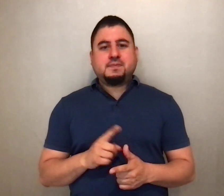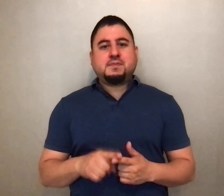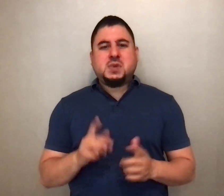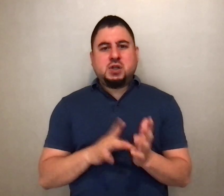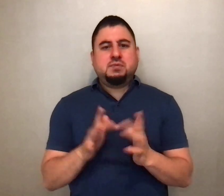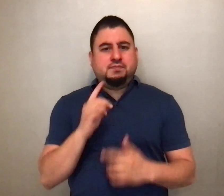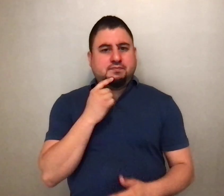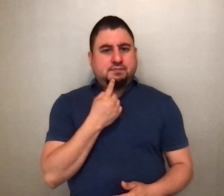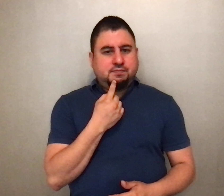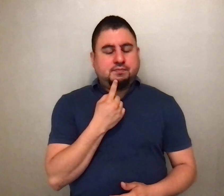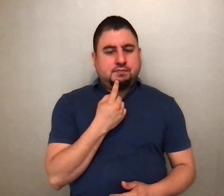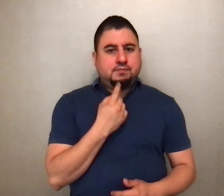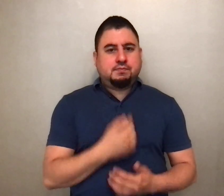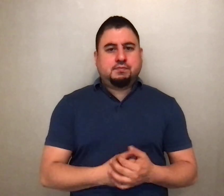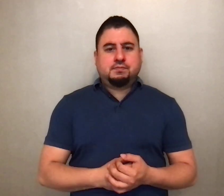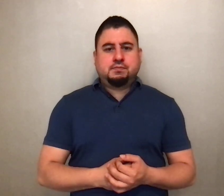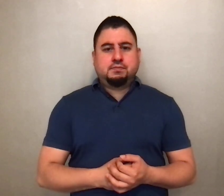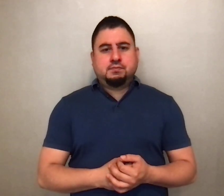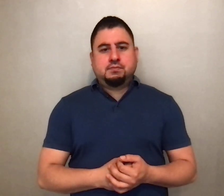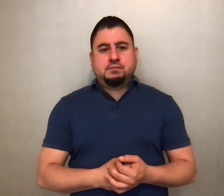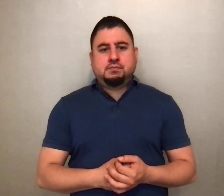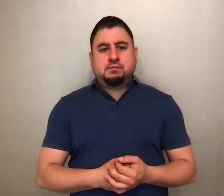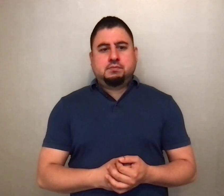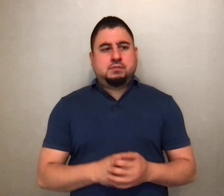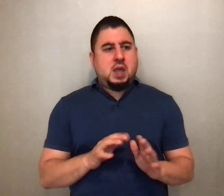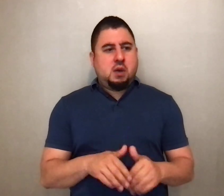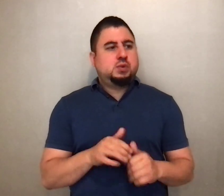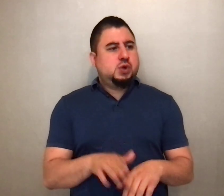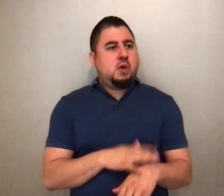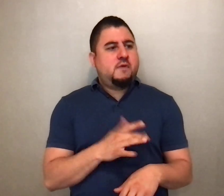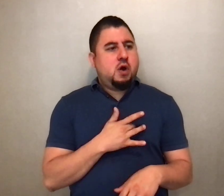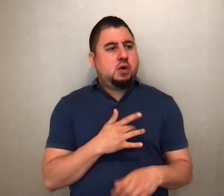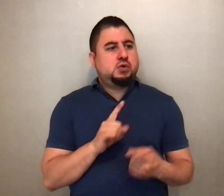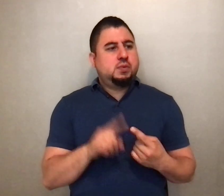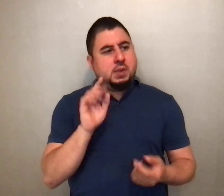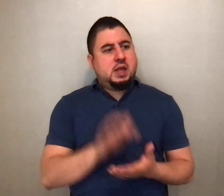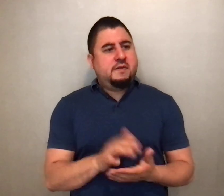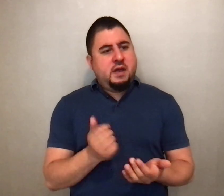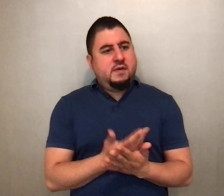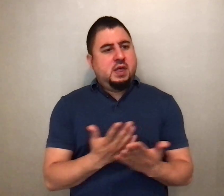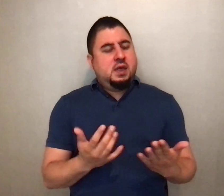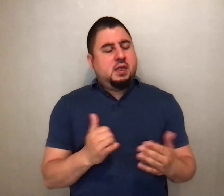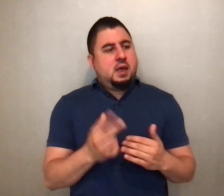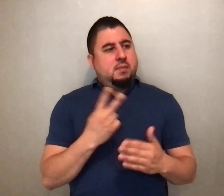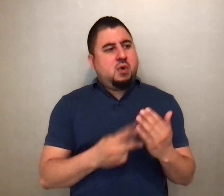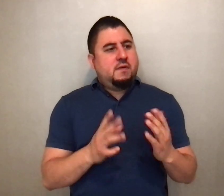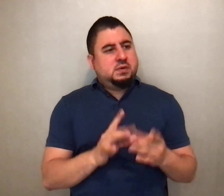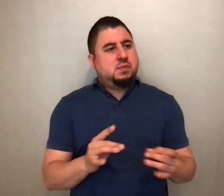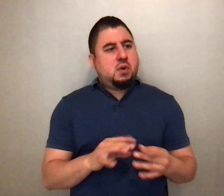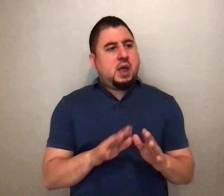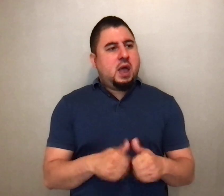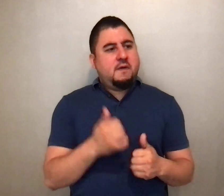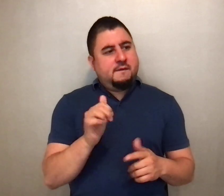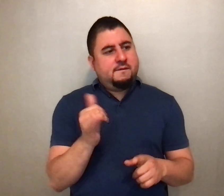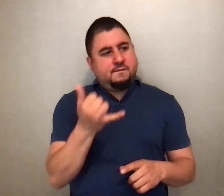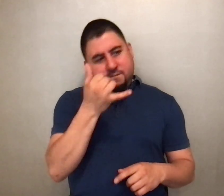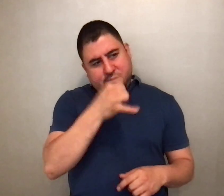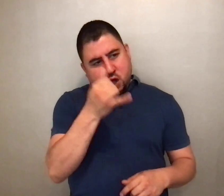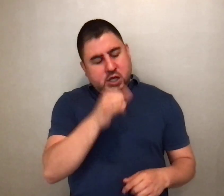serious. Oh, how slow of heart to believe all that has been the prophets has spoke. Oh, how foolish you are. We never want to